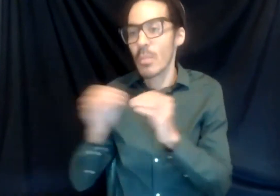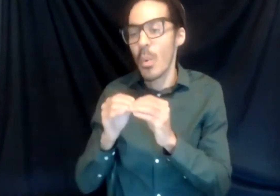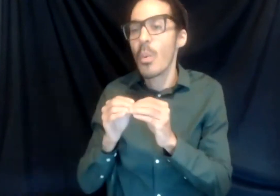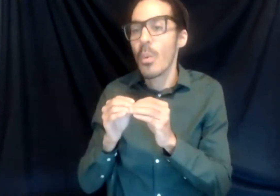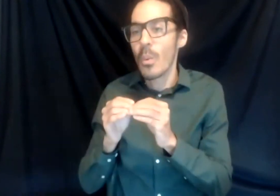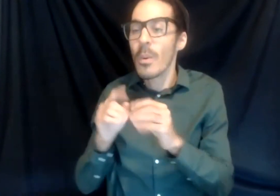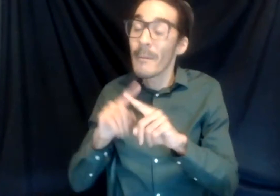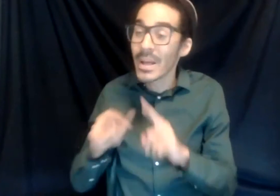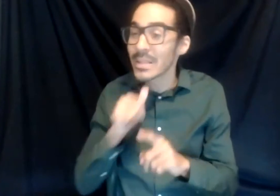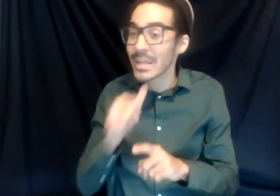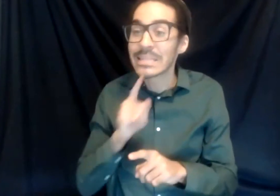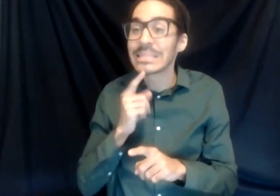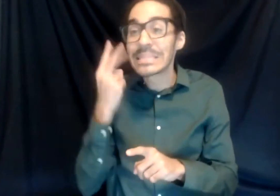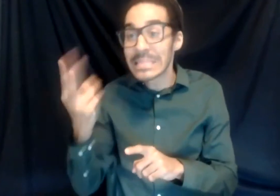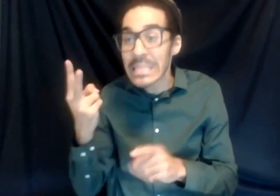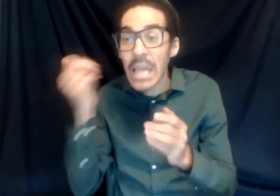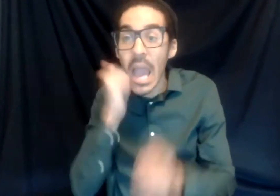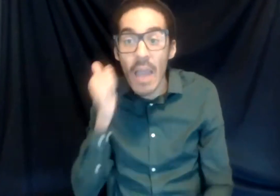day rather than just being their own bubble 24 seven.